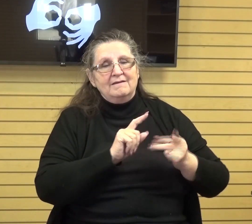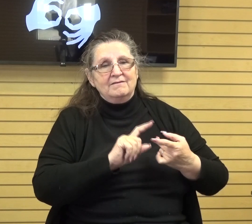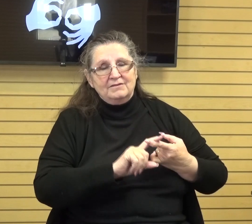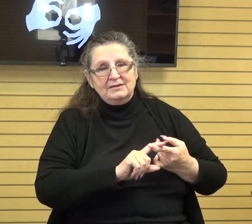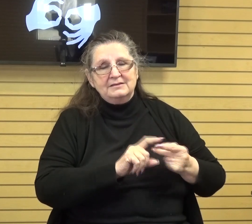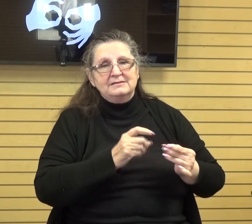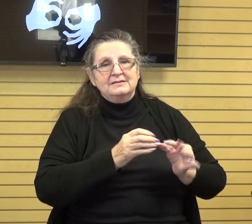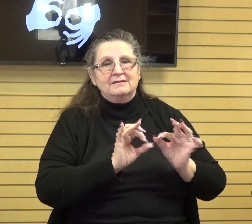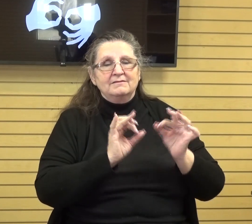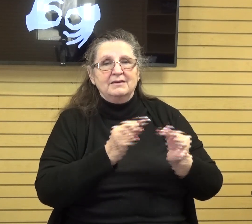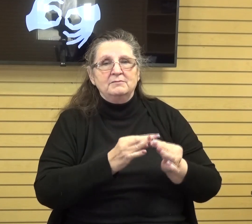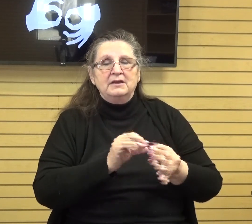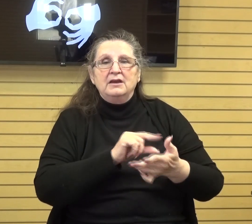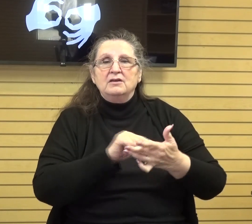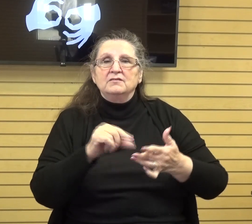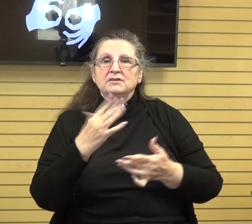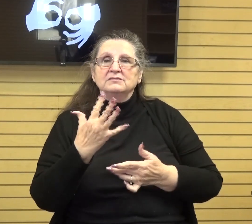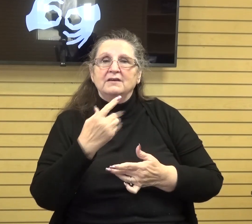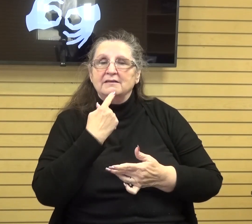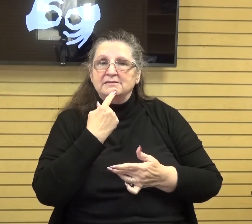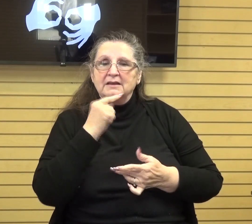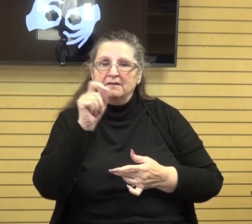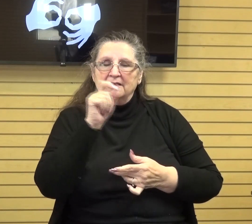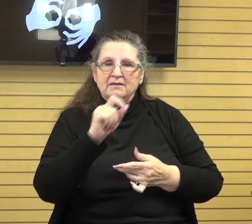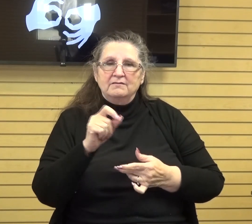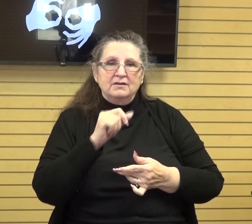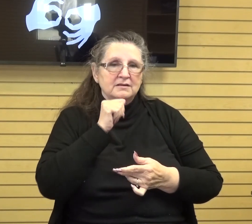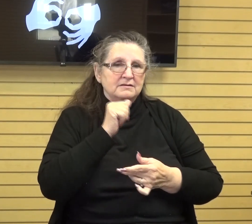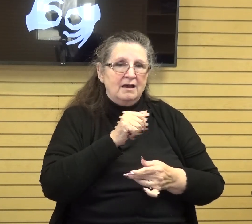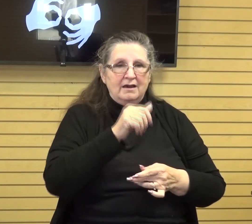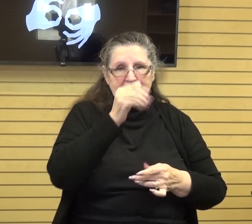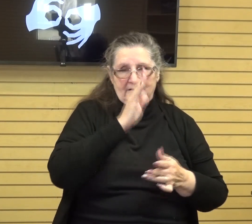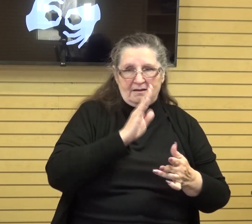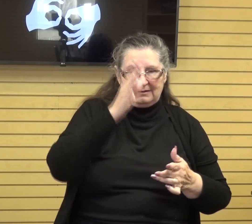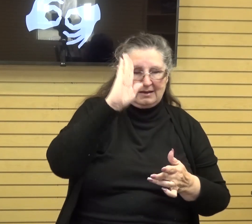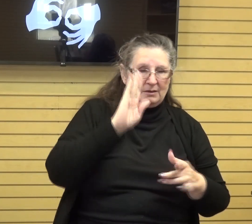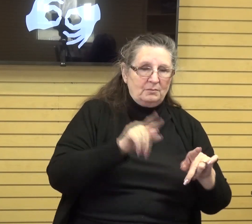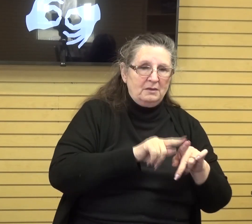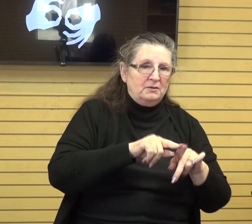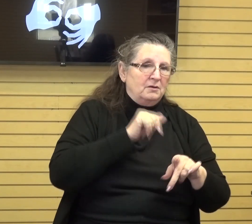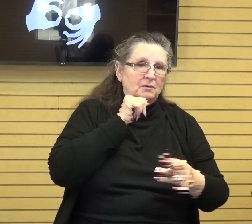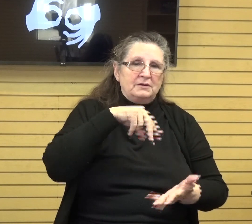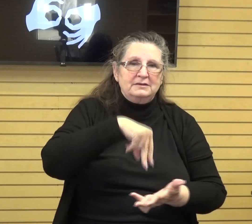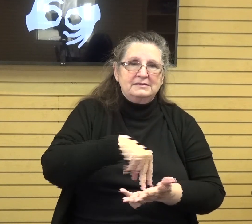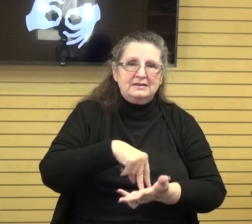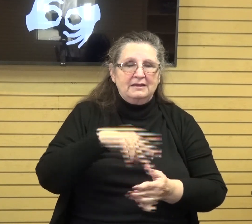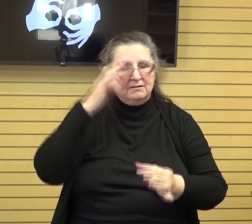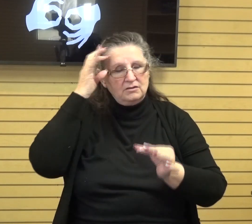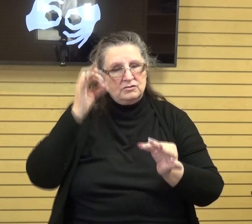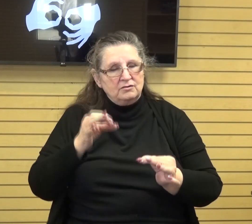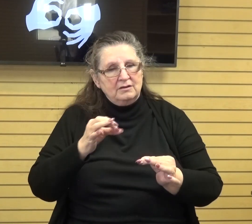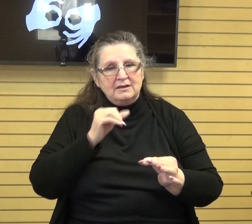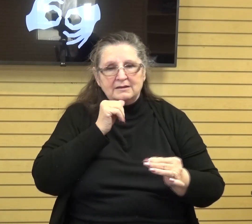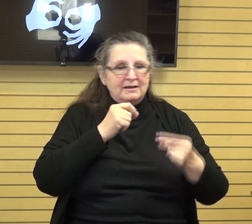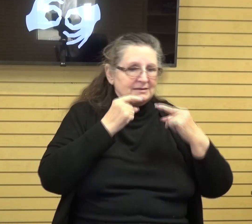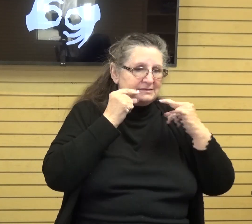verse 5 says therefore the ungodly shall not stand in the judgment nor sinners in the congregation of the righteous